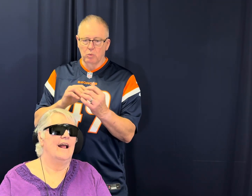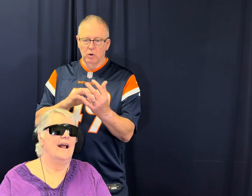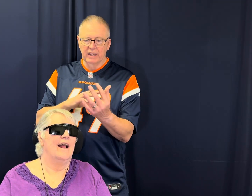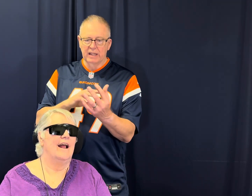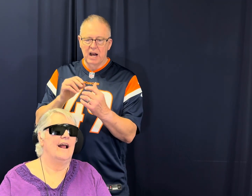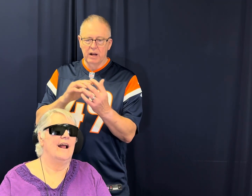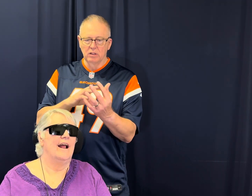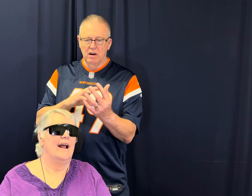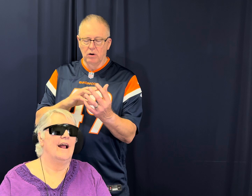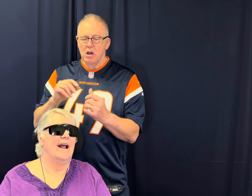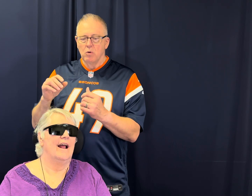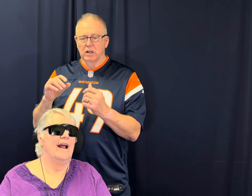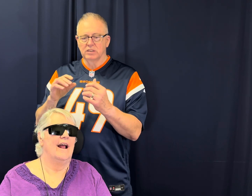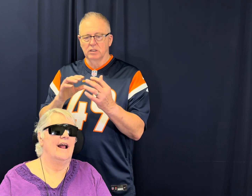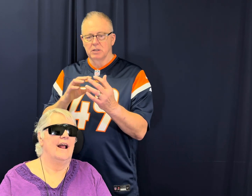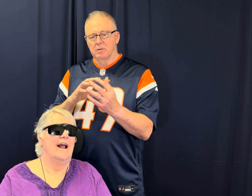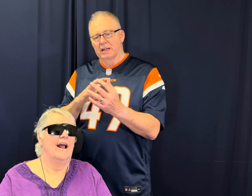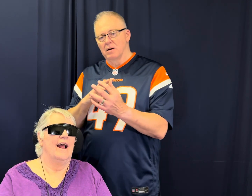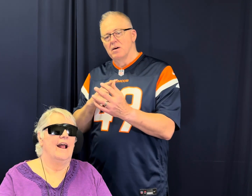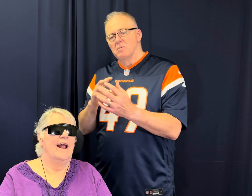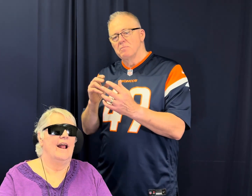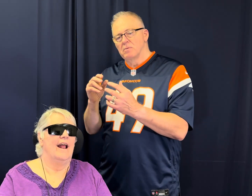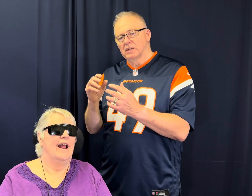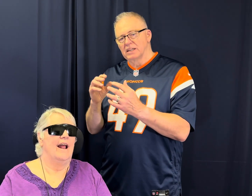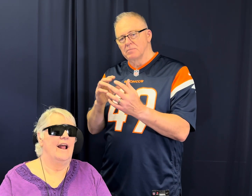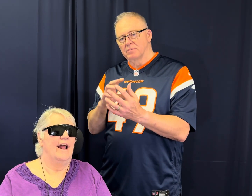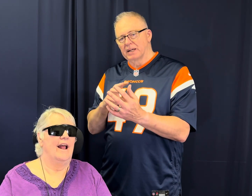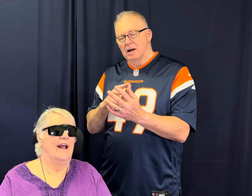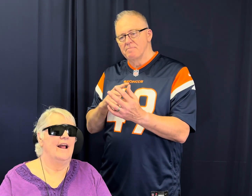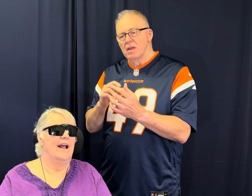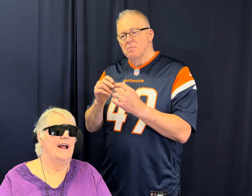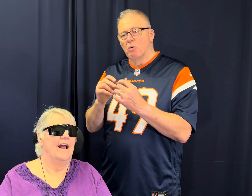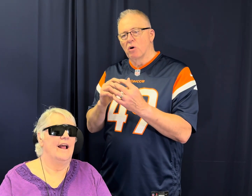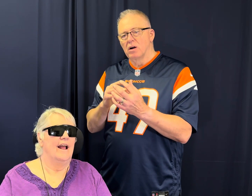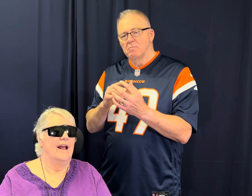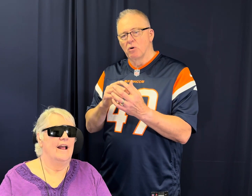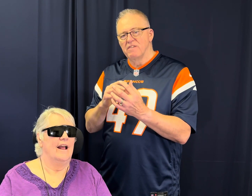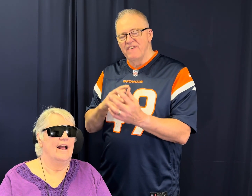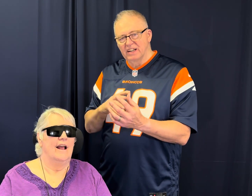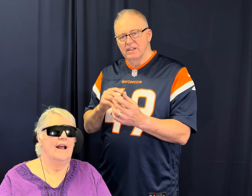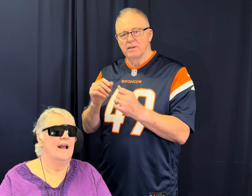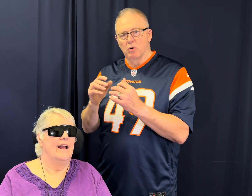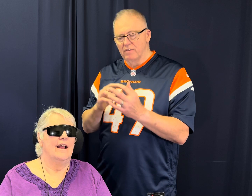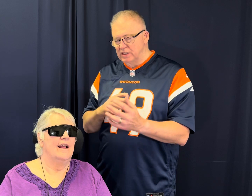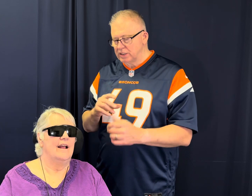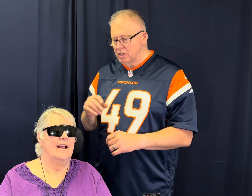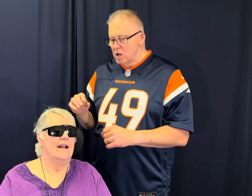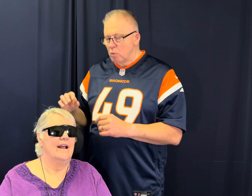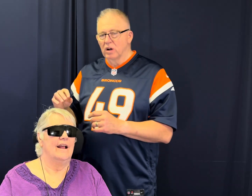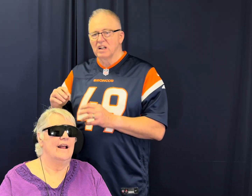working at a higher level. We're going to start them to become, get them to become more effective and more efficient. We're going to